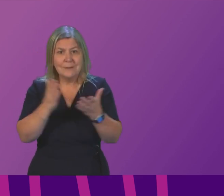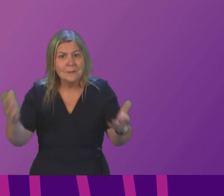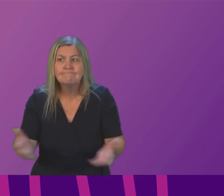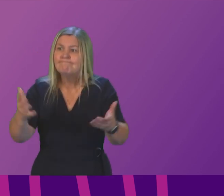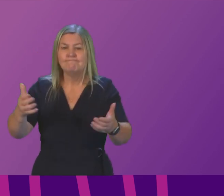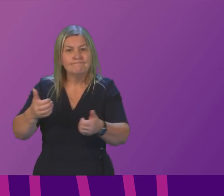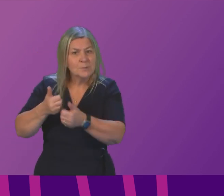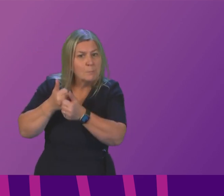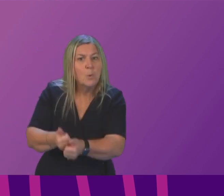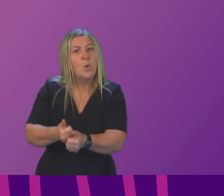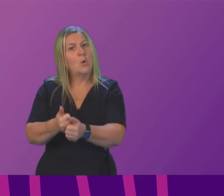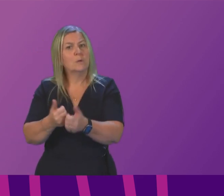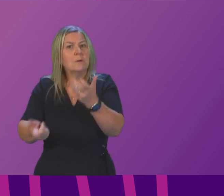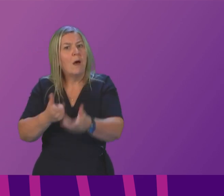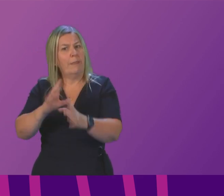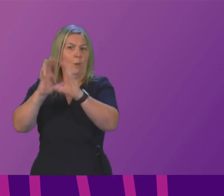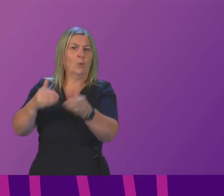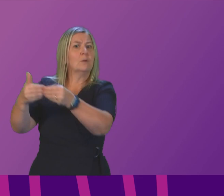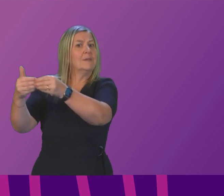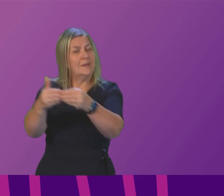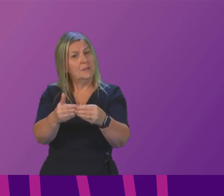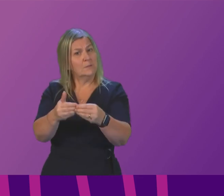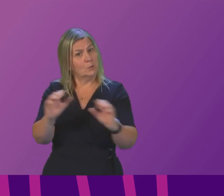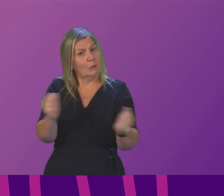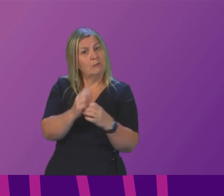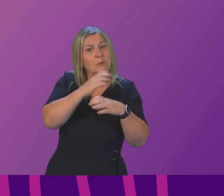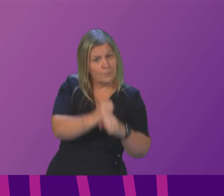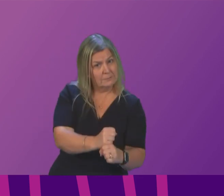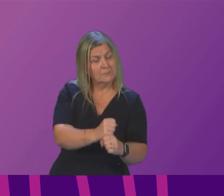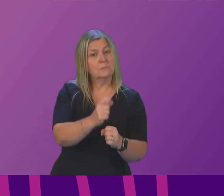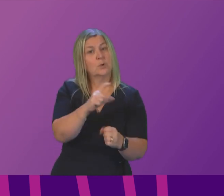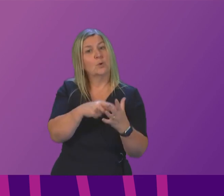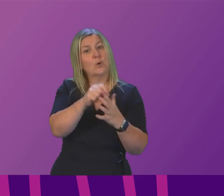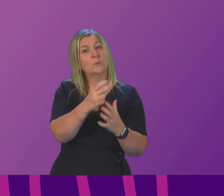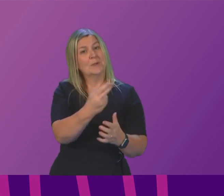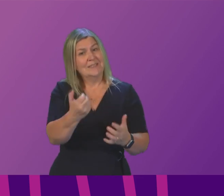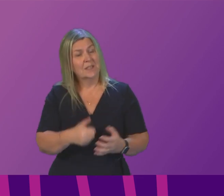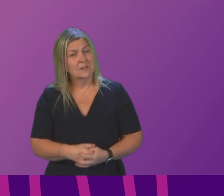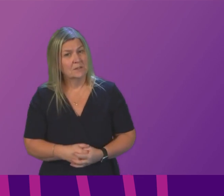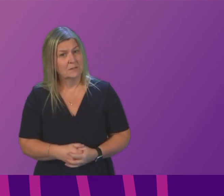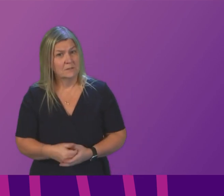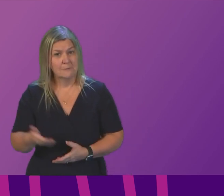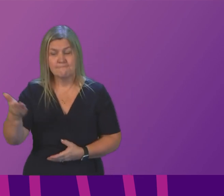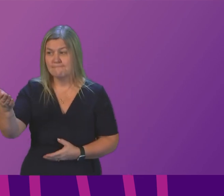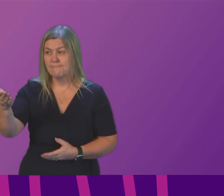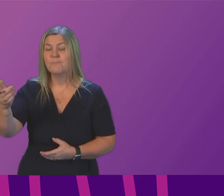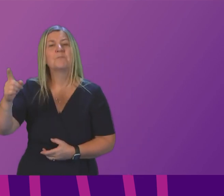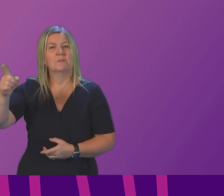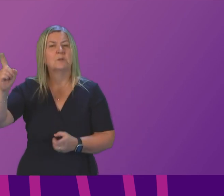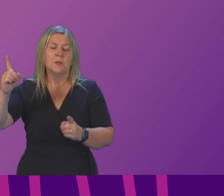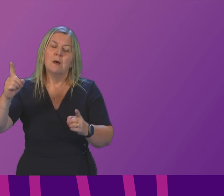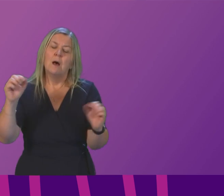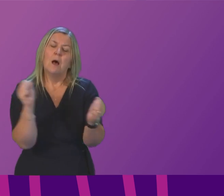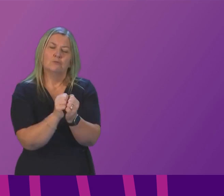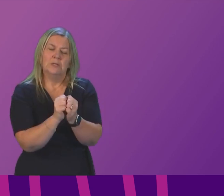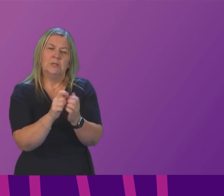follow and make similar ambitious statements and commitments during COP26 first minister yes I absolutely agree with Jackie